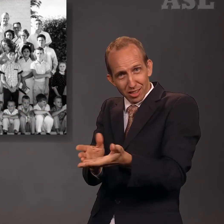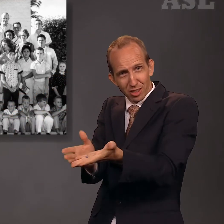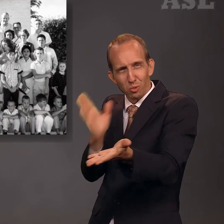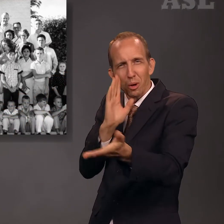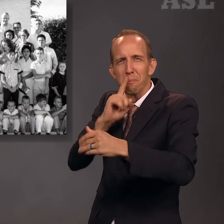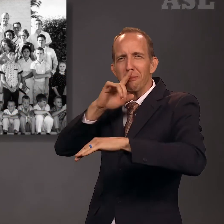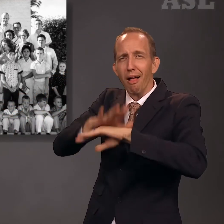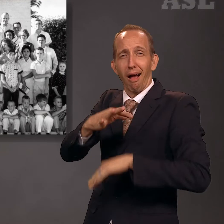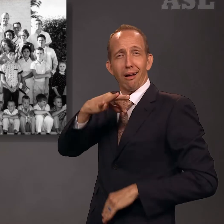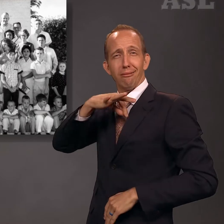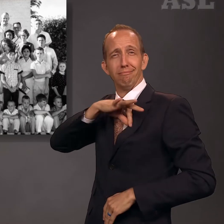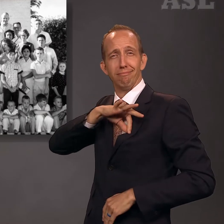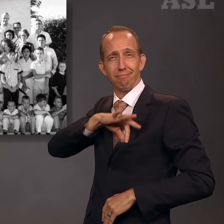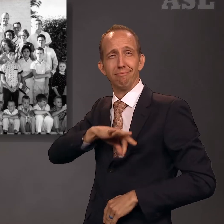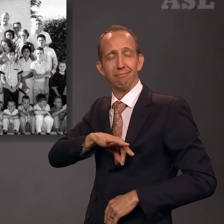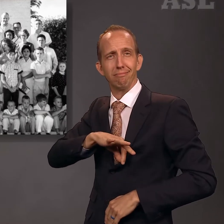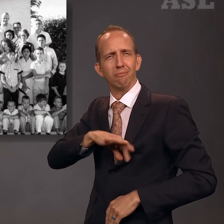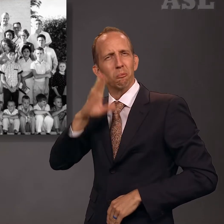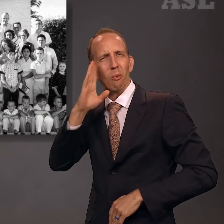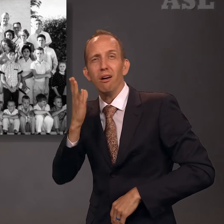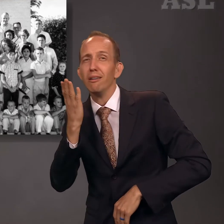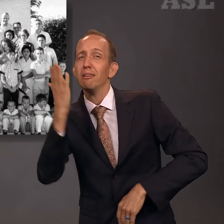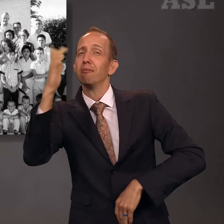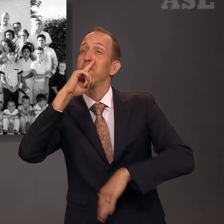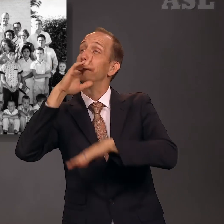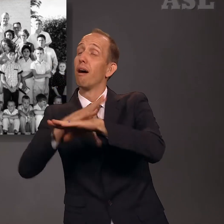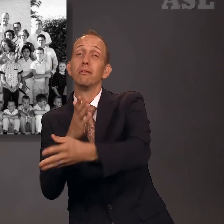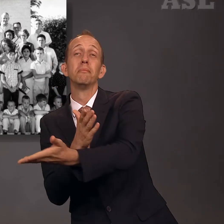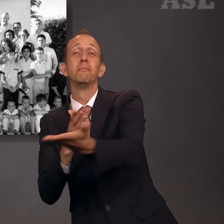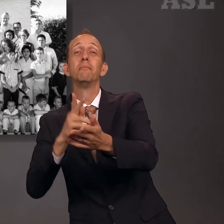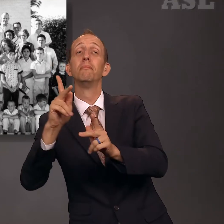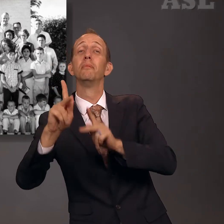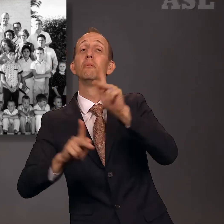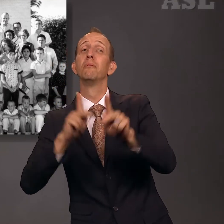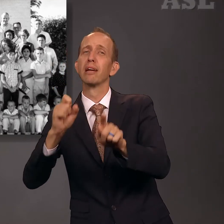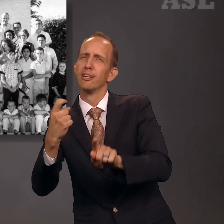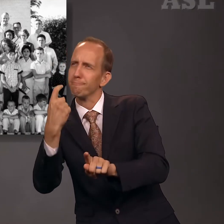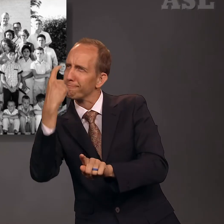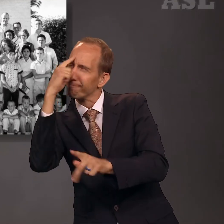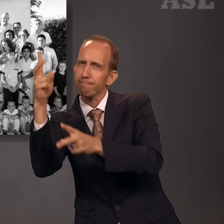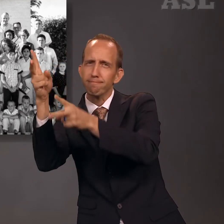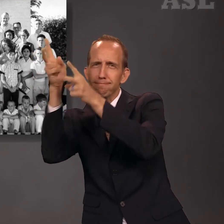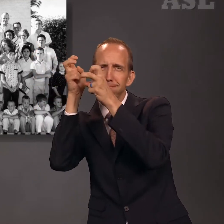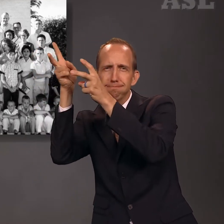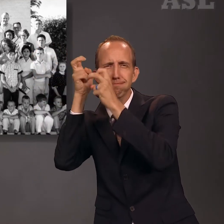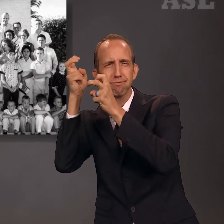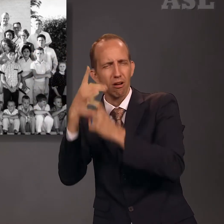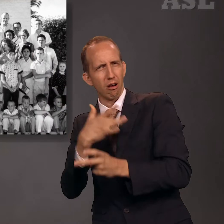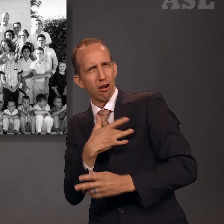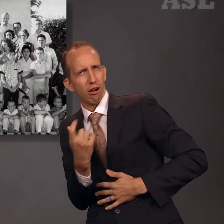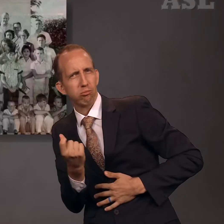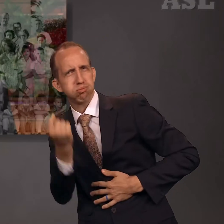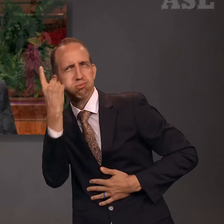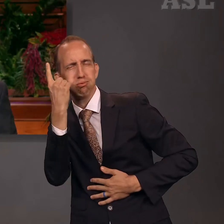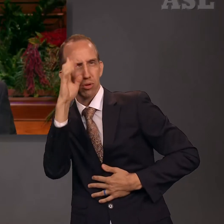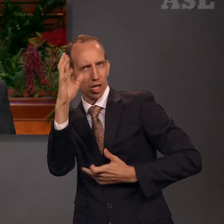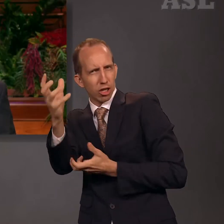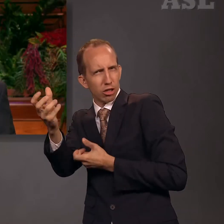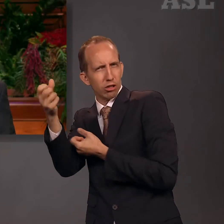many thousands who shall receive this message and be blessed thereby. Wilt thou bless them with